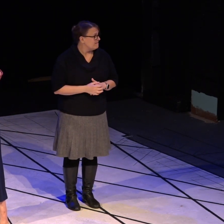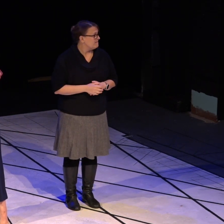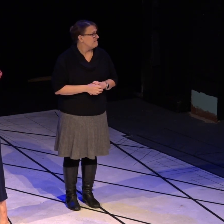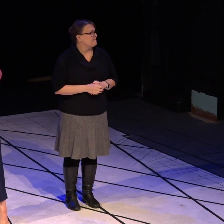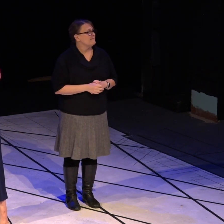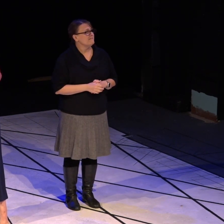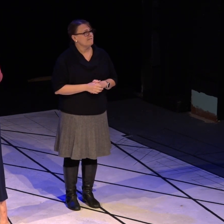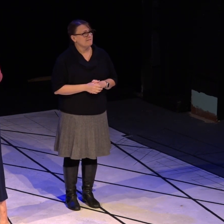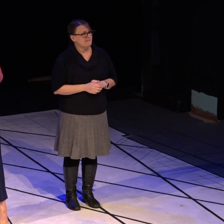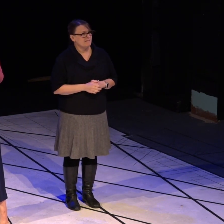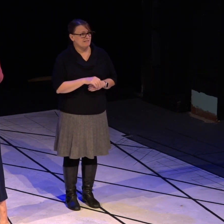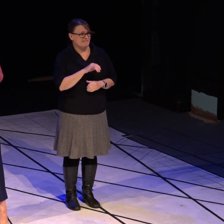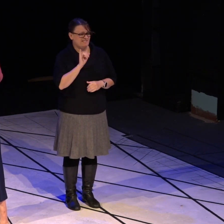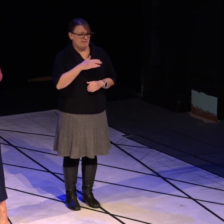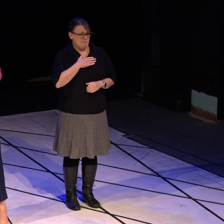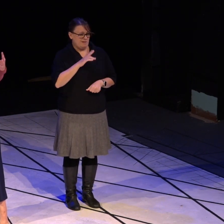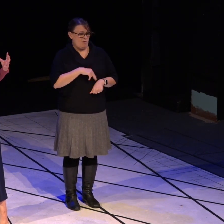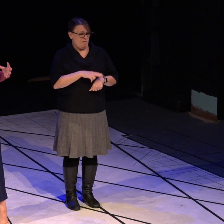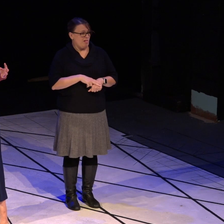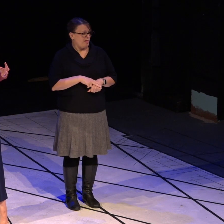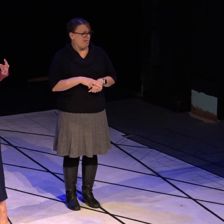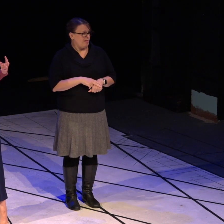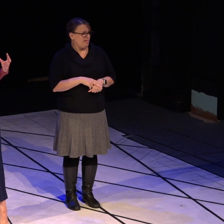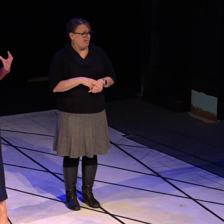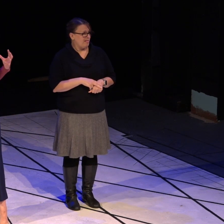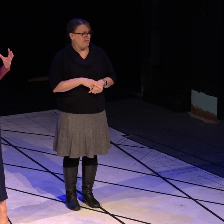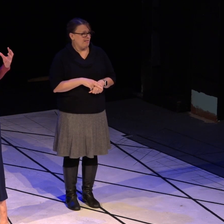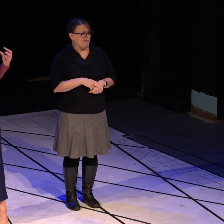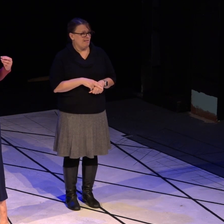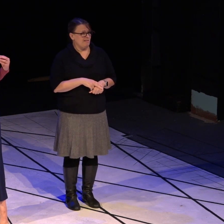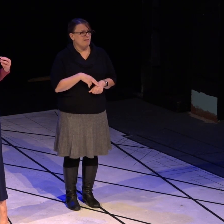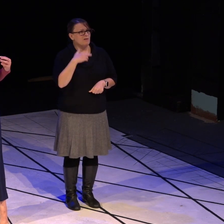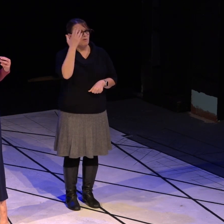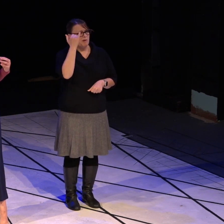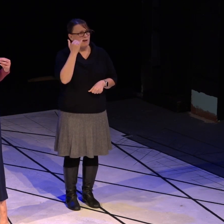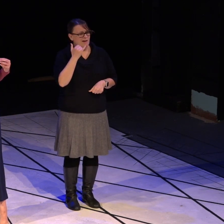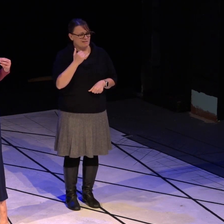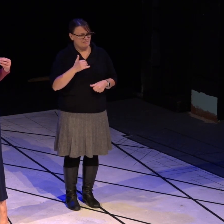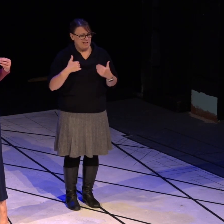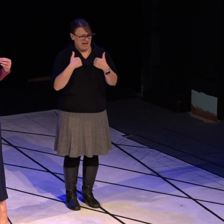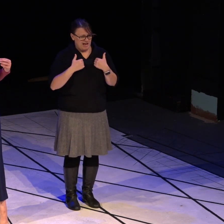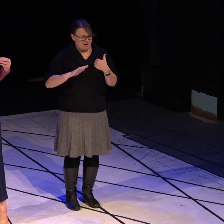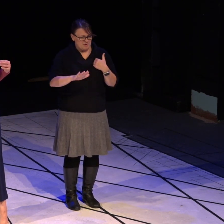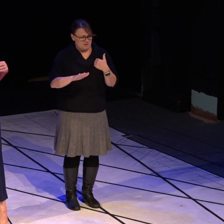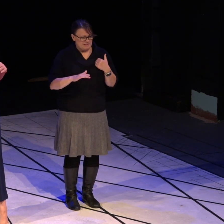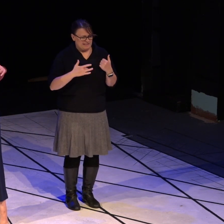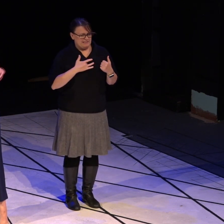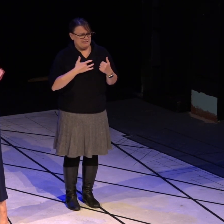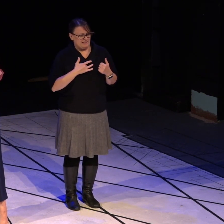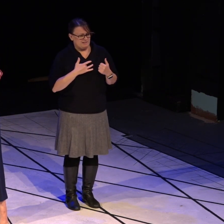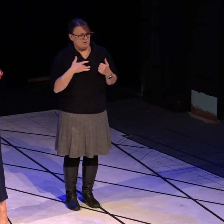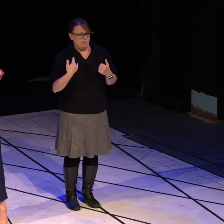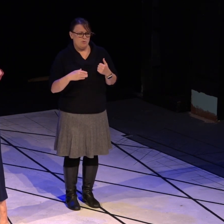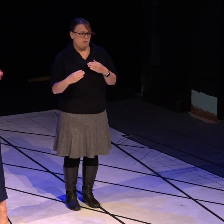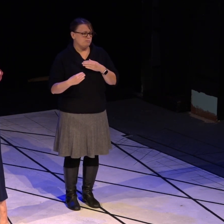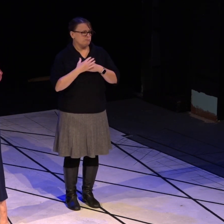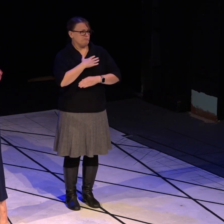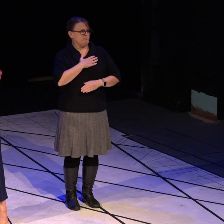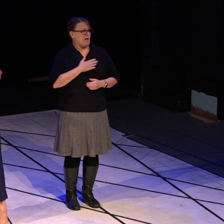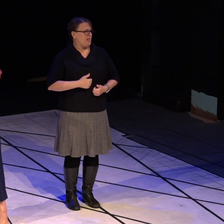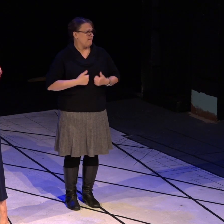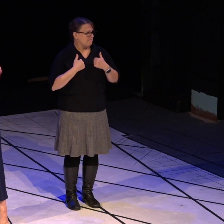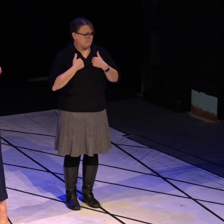It is very much my normal, because their instincts have truly changed my life